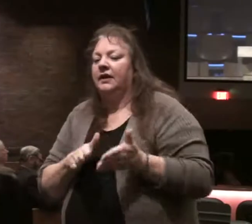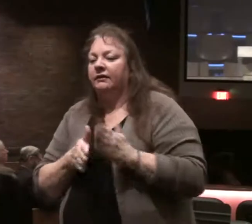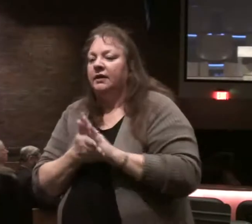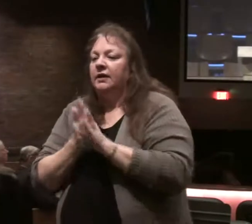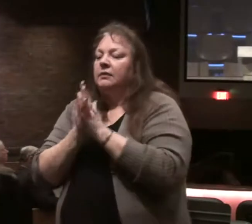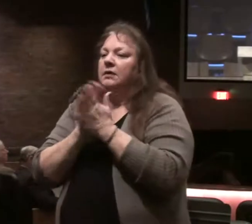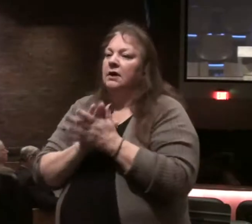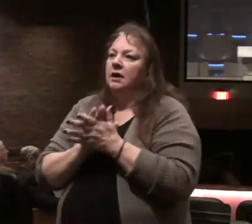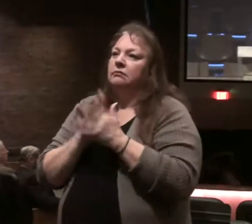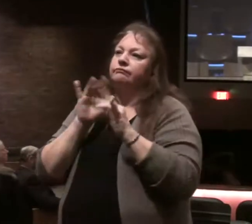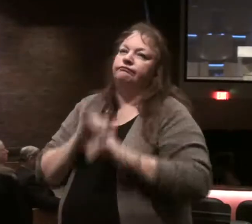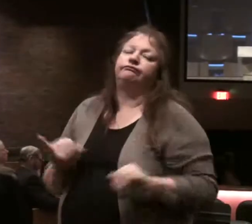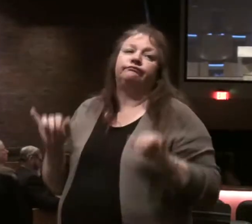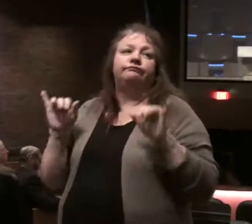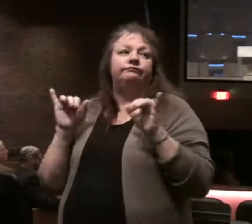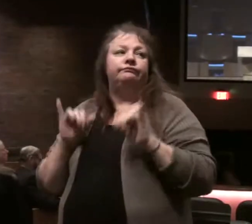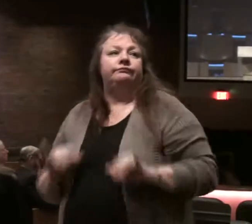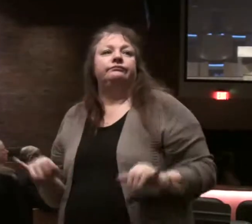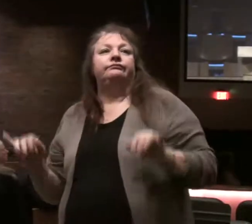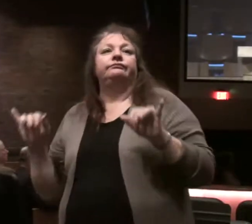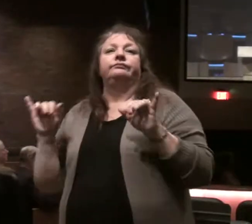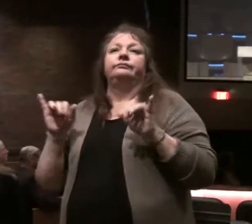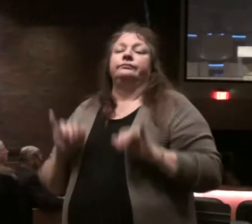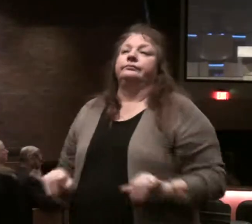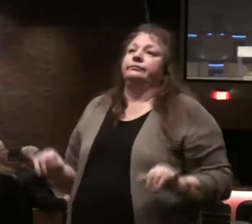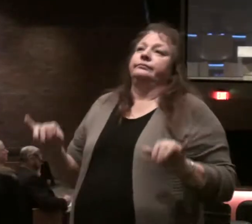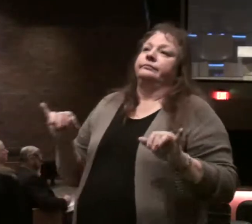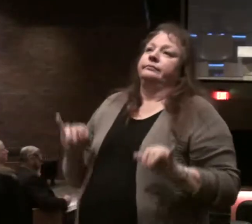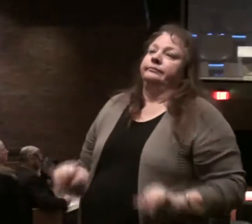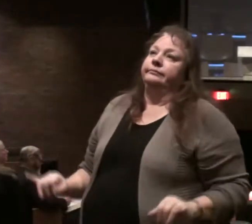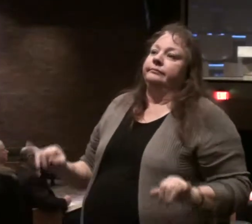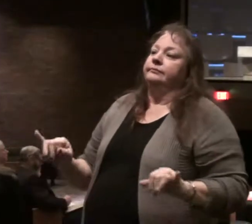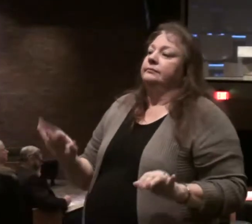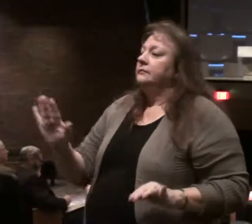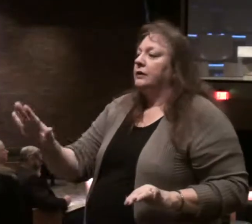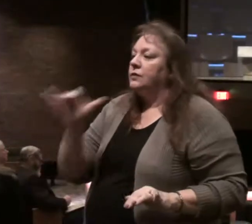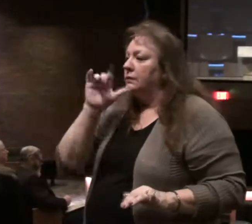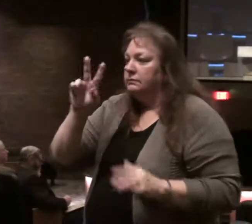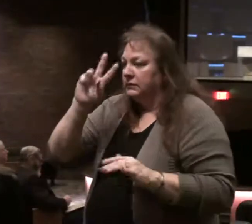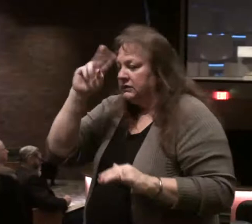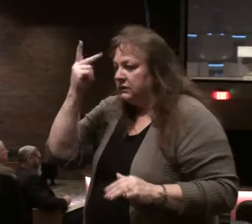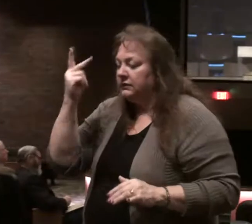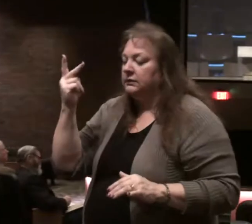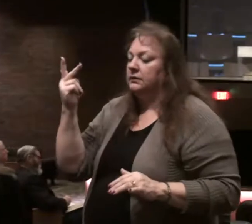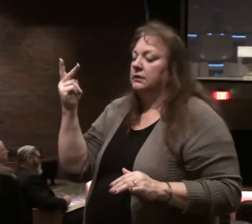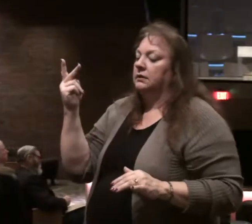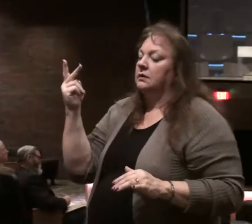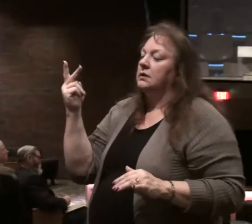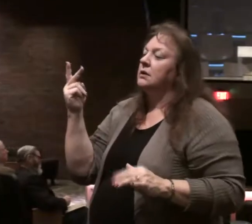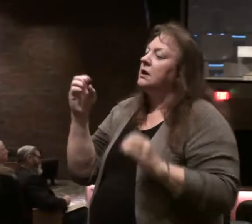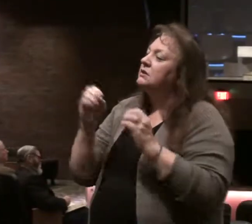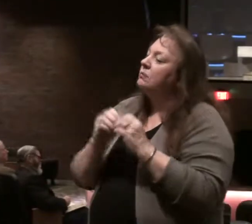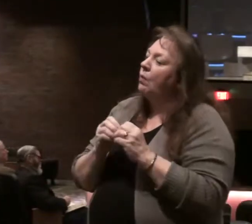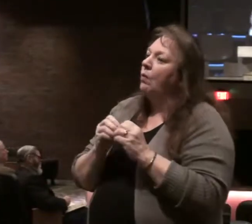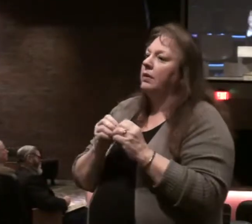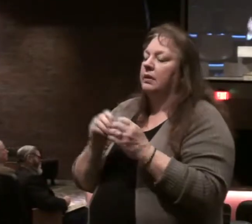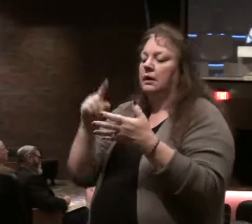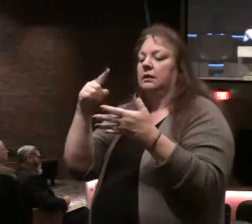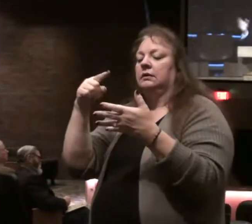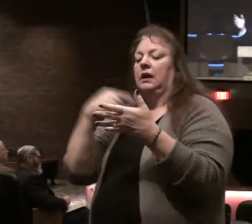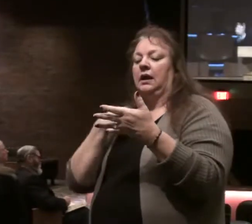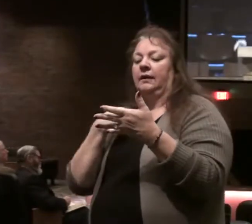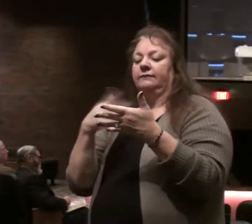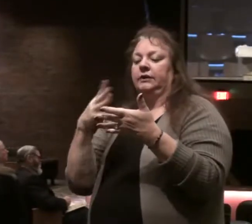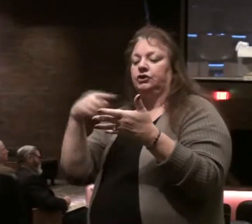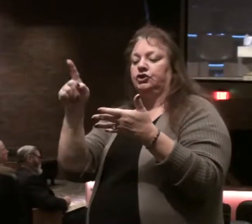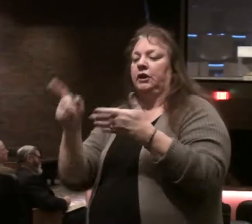it into a mechanical checklist. I'm all for discipline. We've got warning desires, but it's more than just, I did